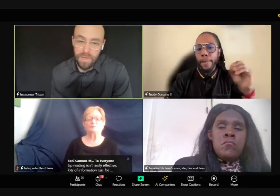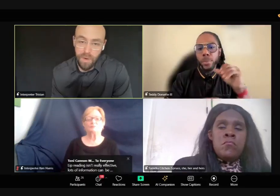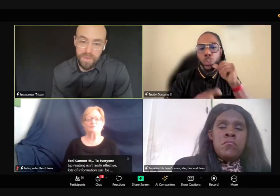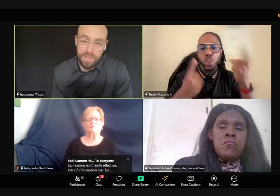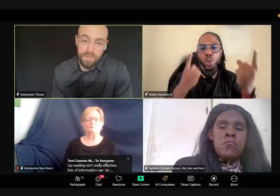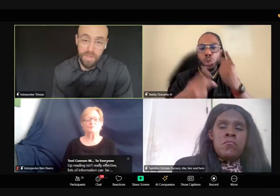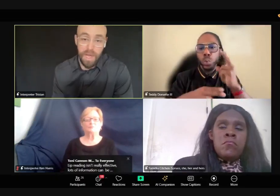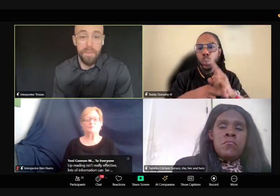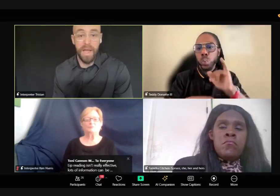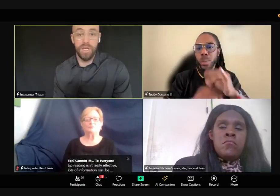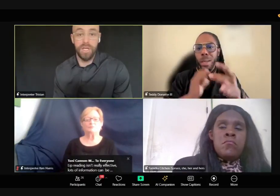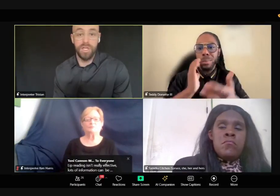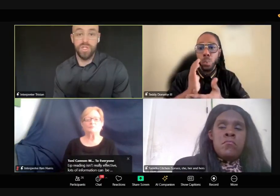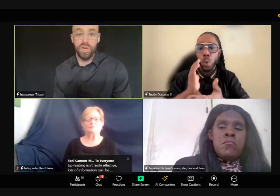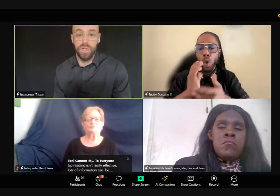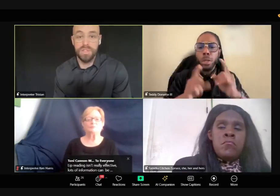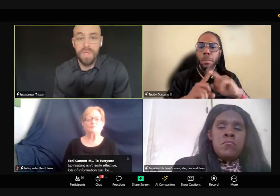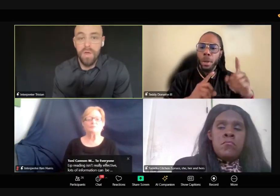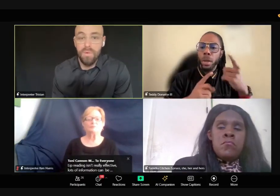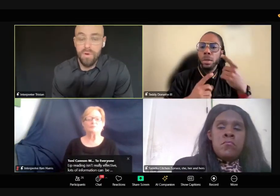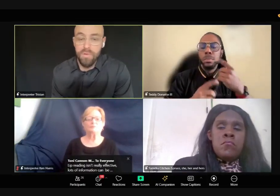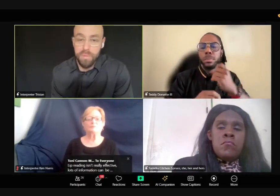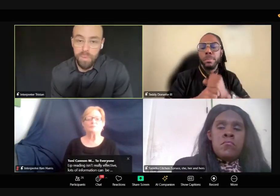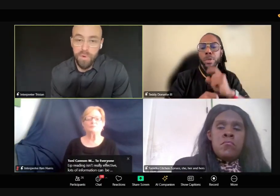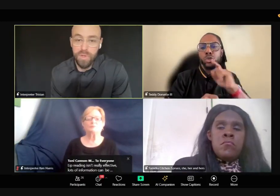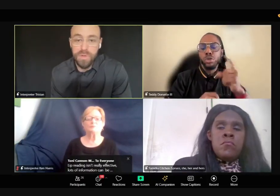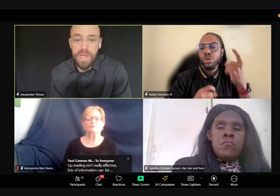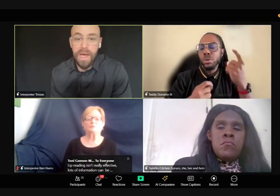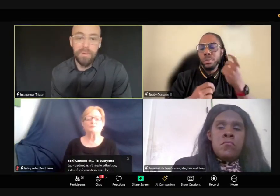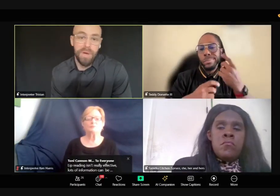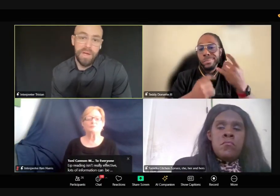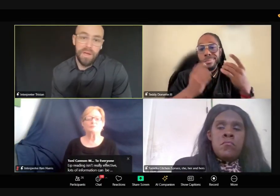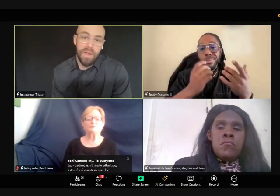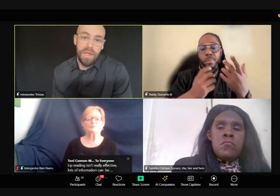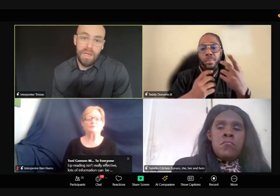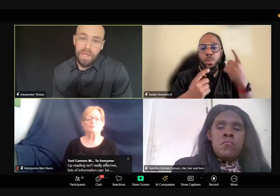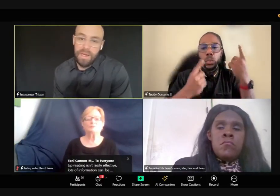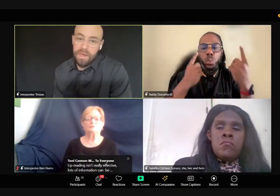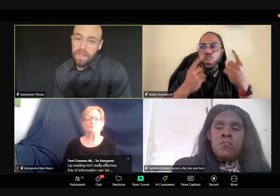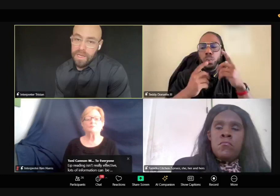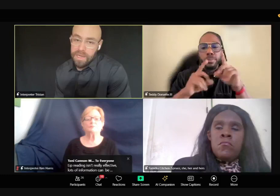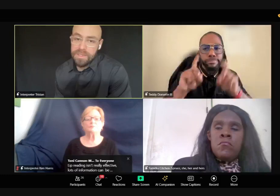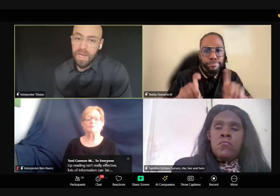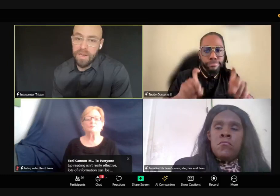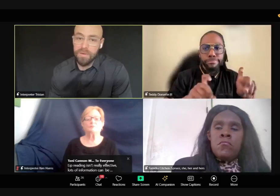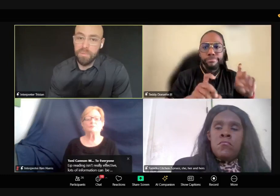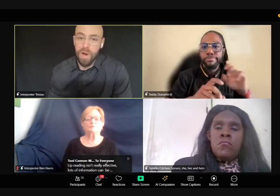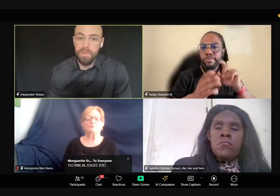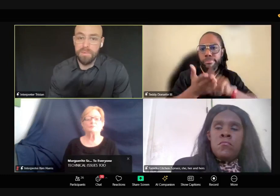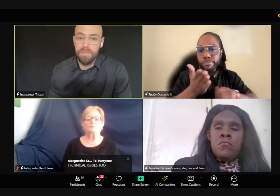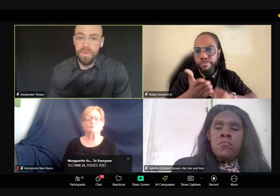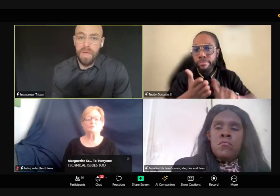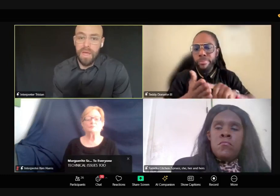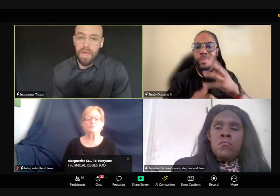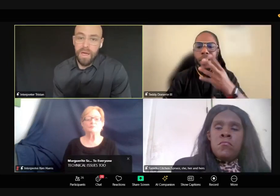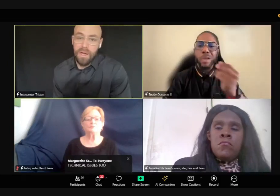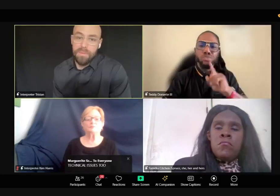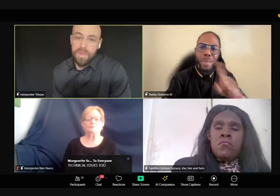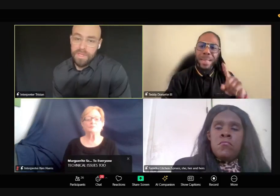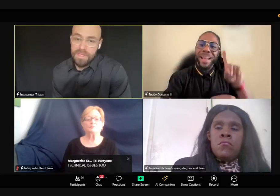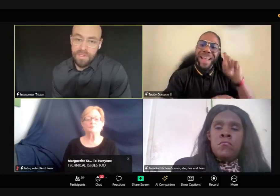you know, relay my concerns for people who use that, but it is kind of a problem.